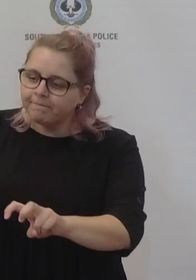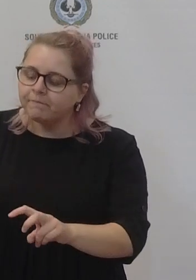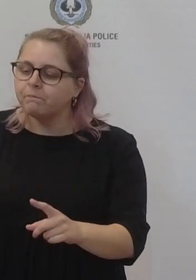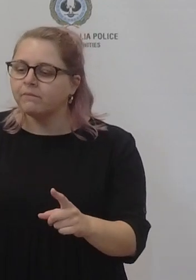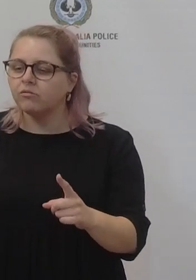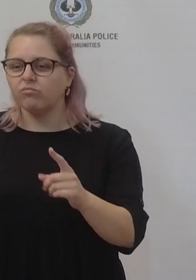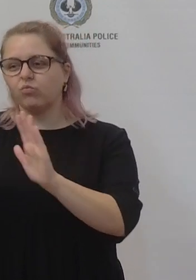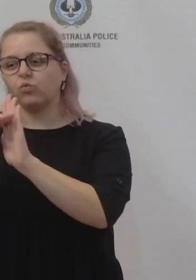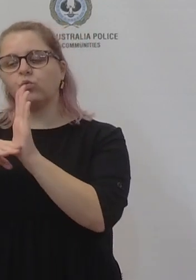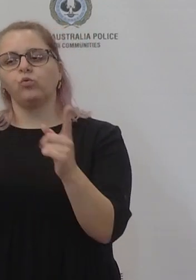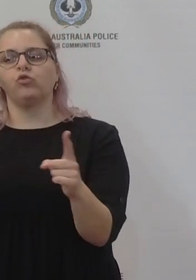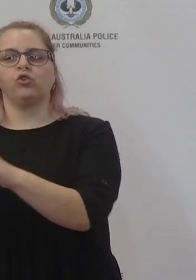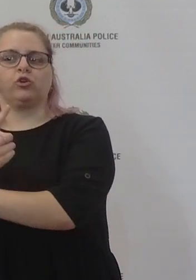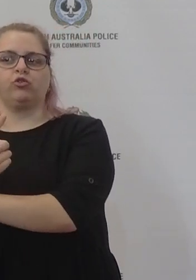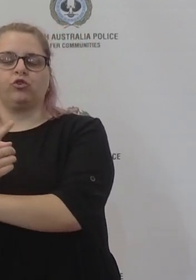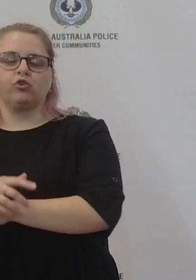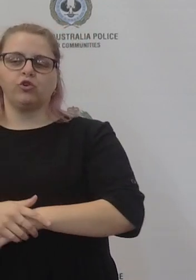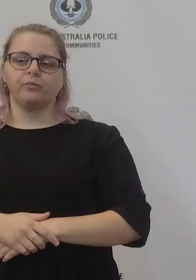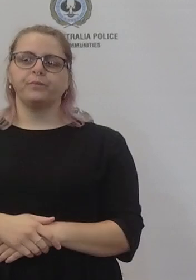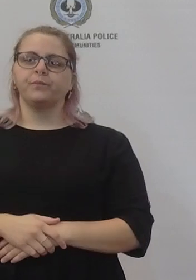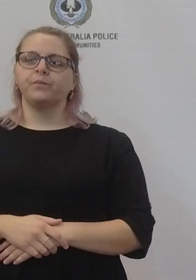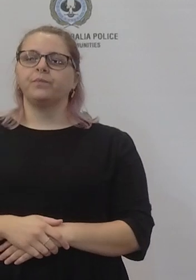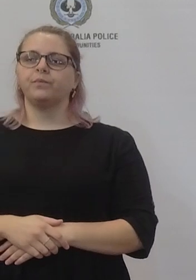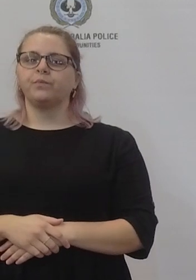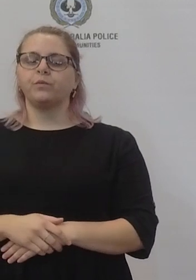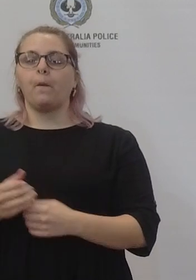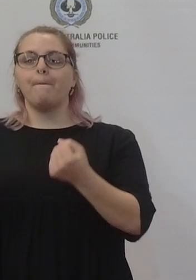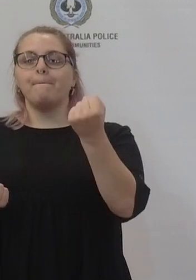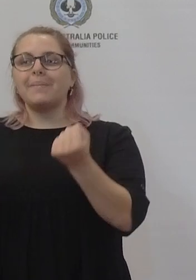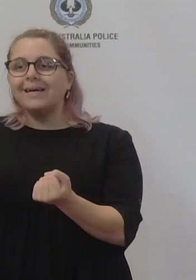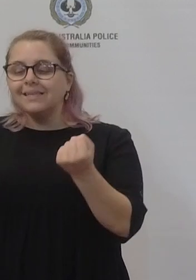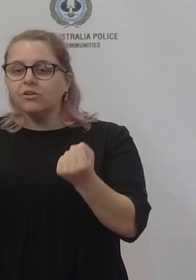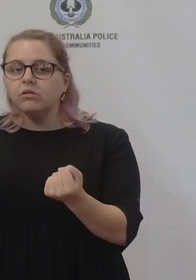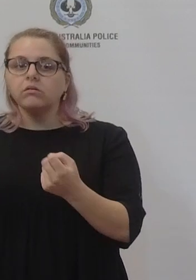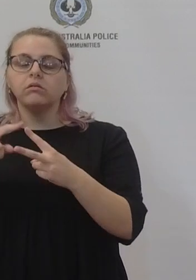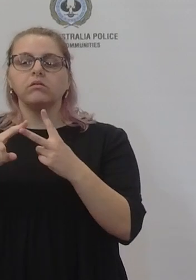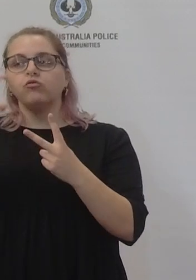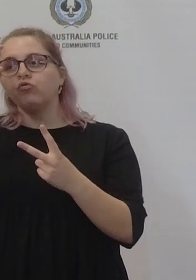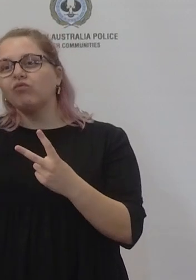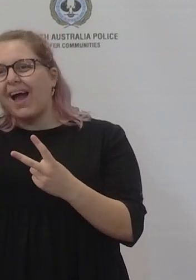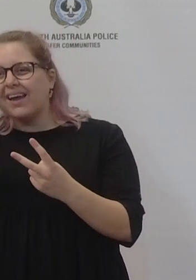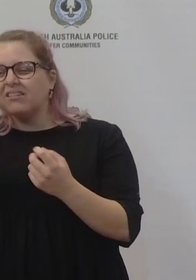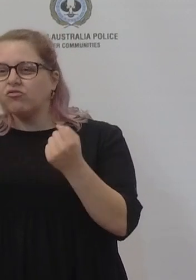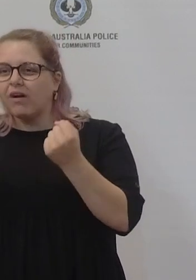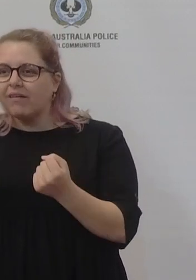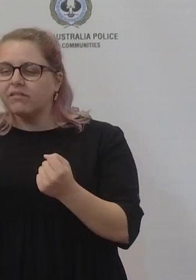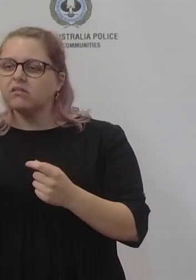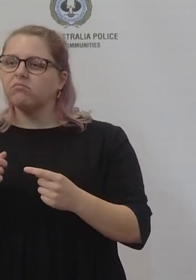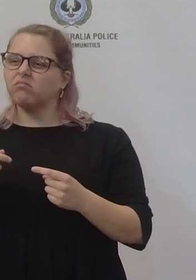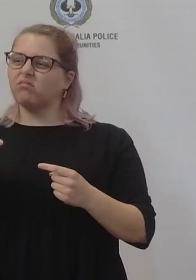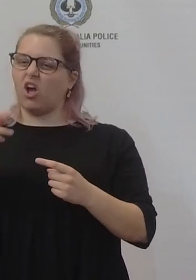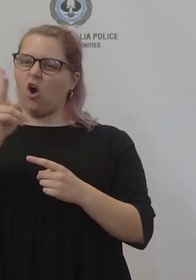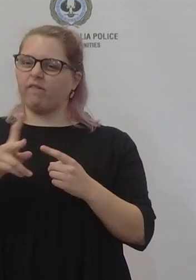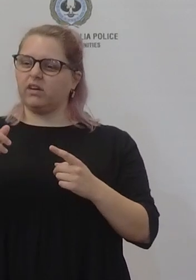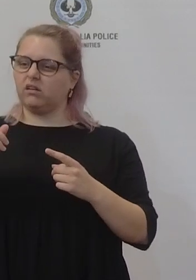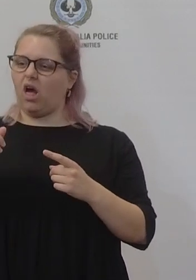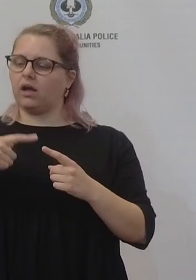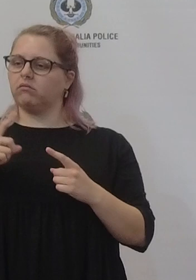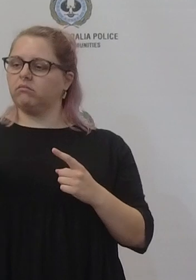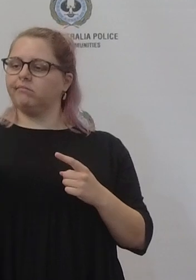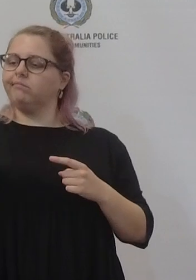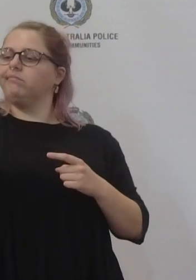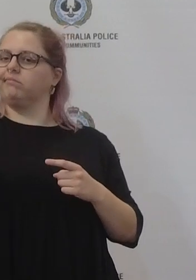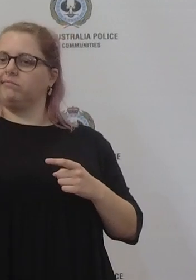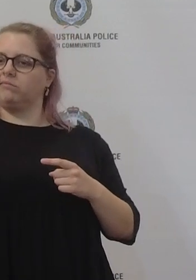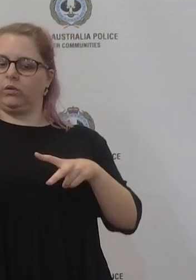have people protected so bus drivers and train drivers are often quite a way away from passengers in